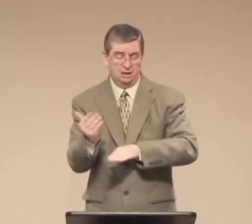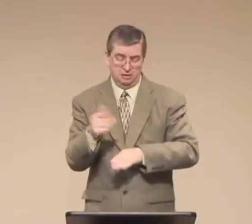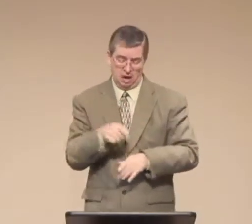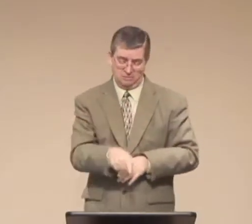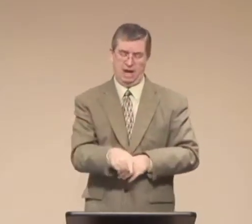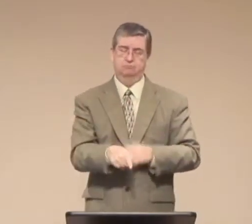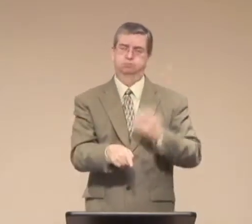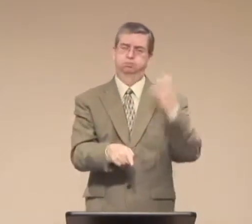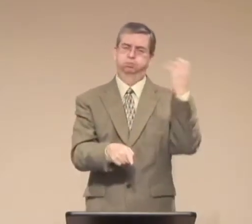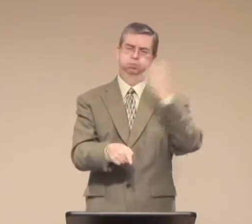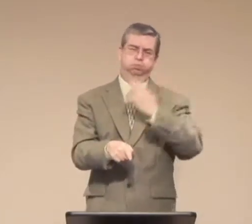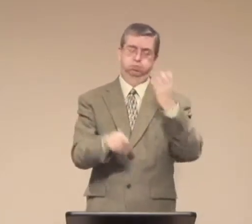neared death.